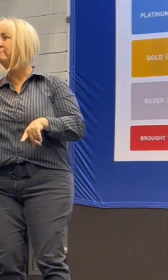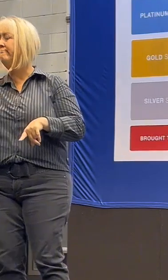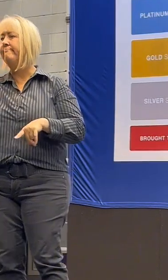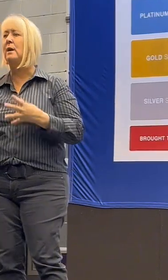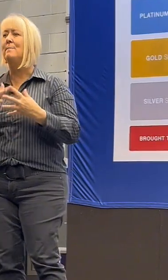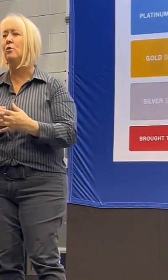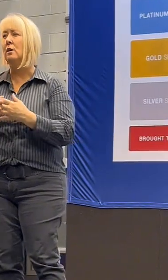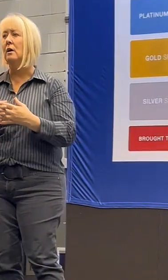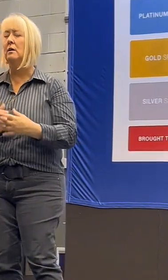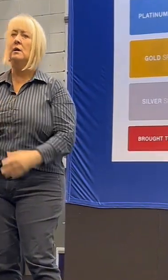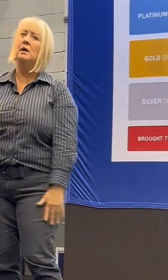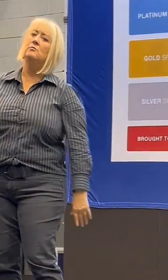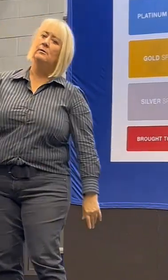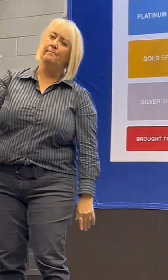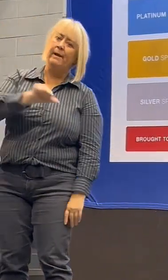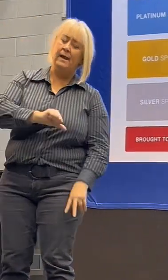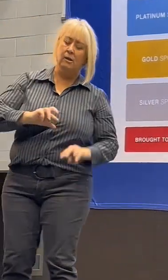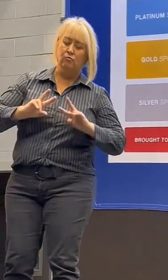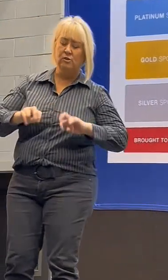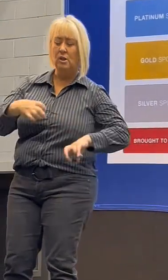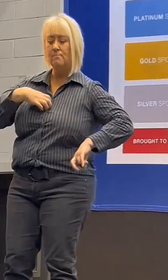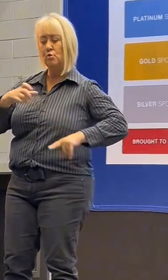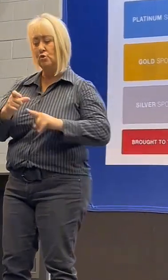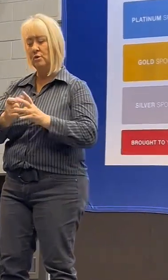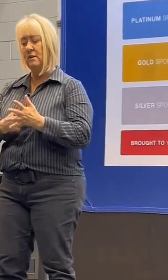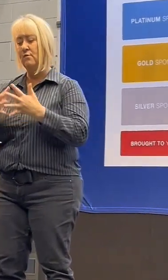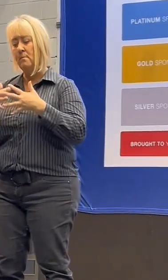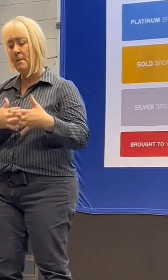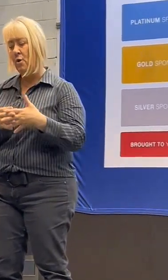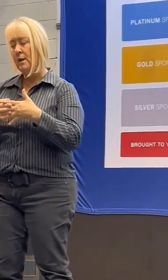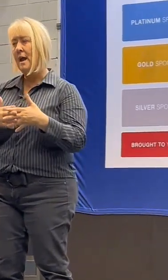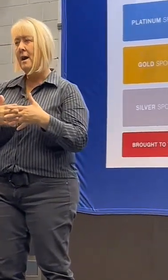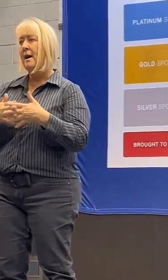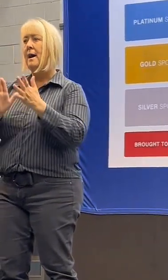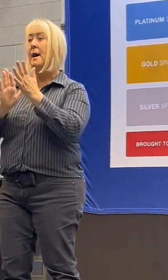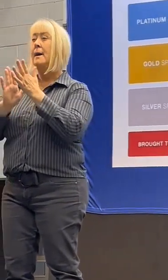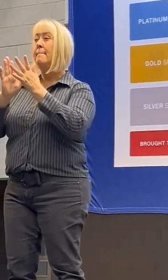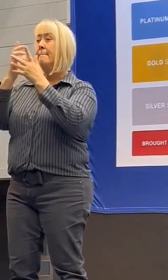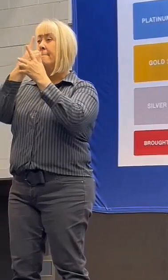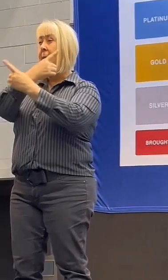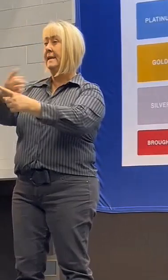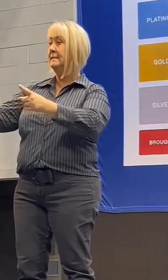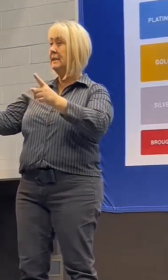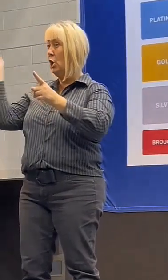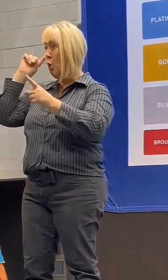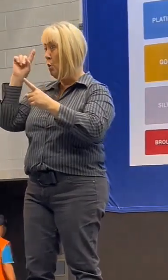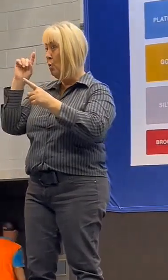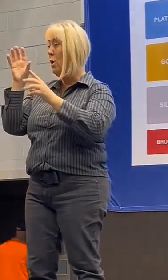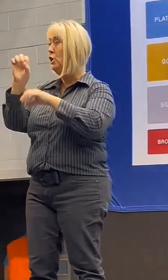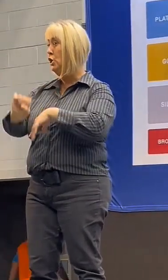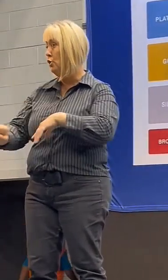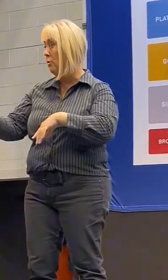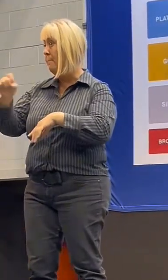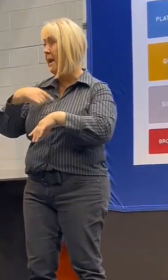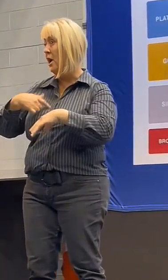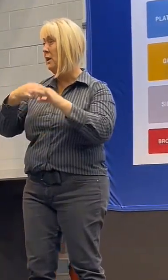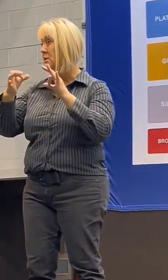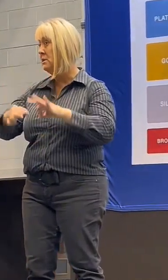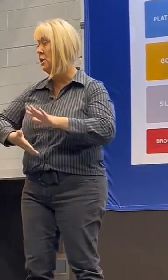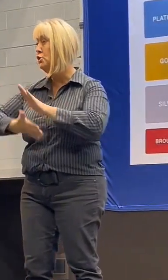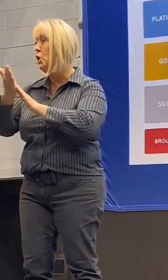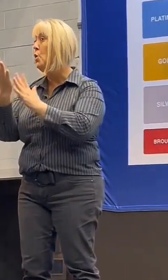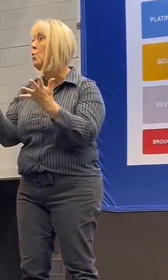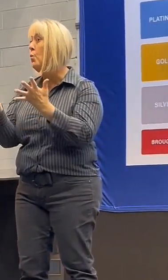board, researched more doctors from America to Mexico to Europe, and I made the decision to go to